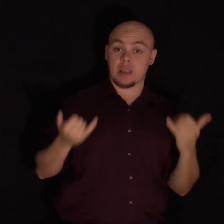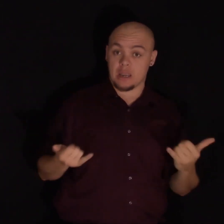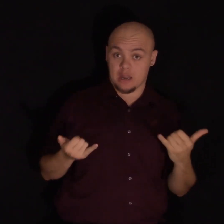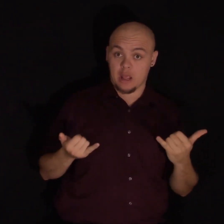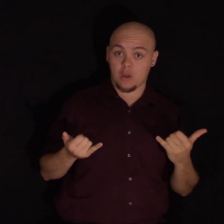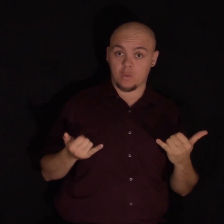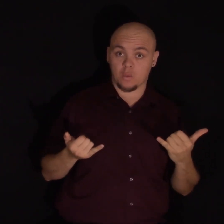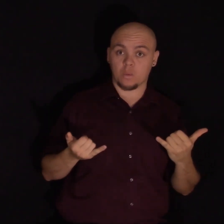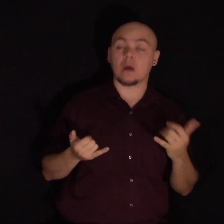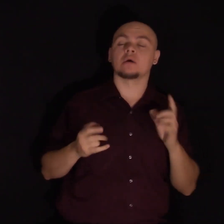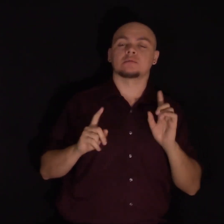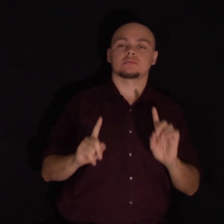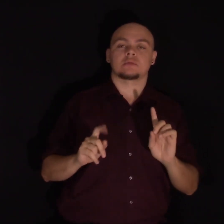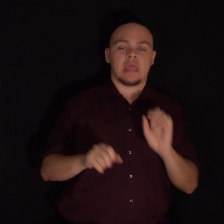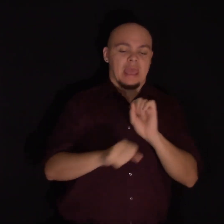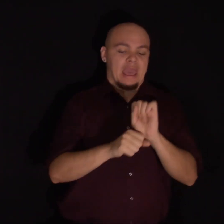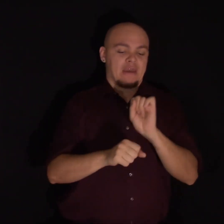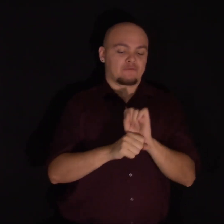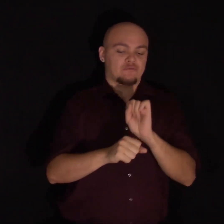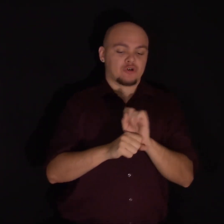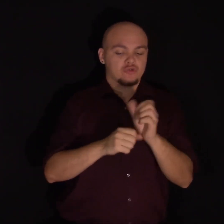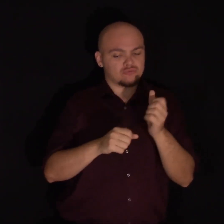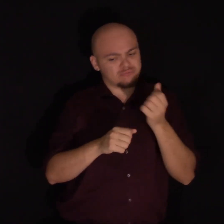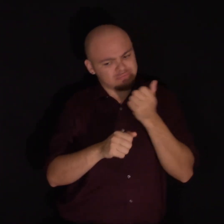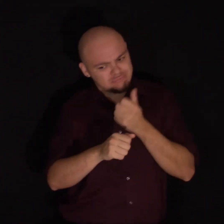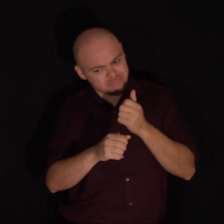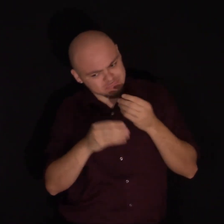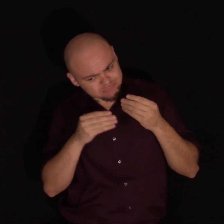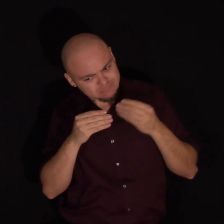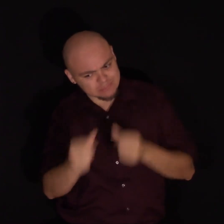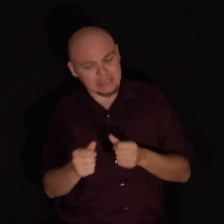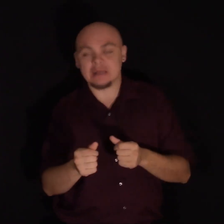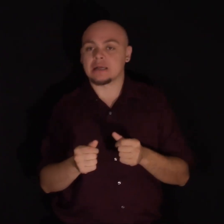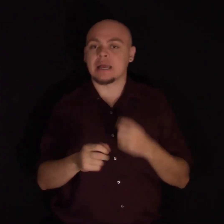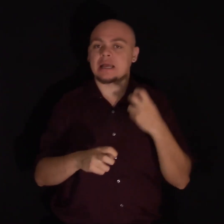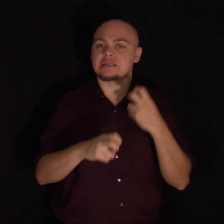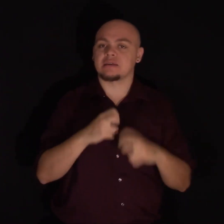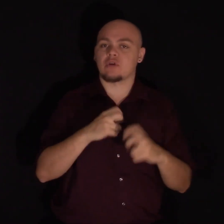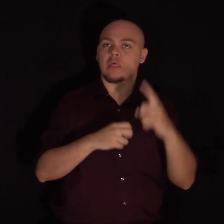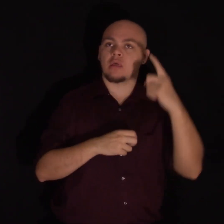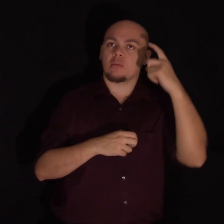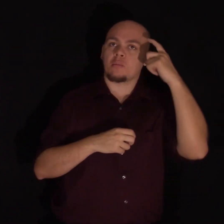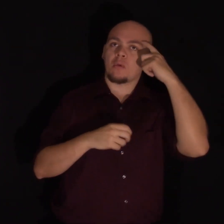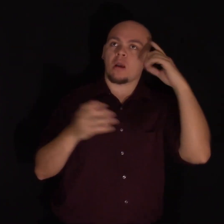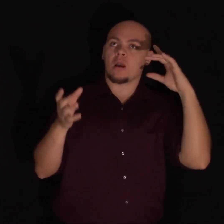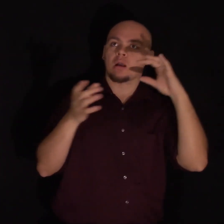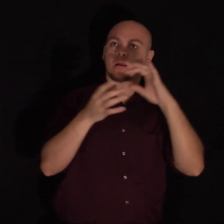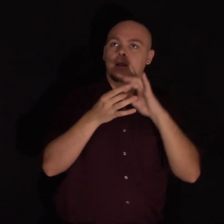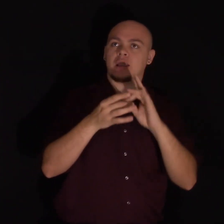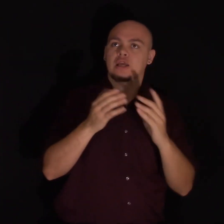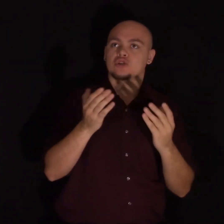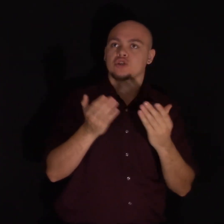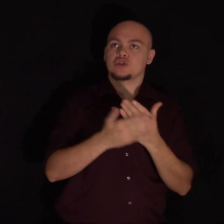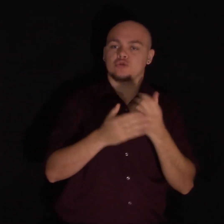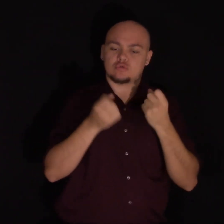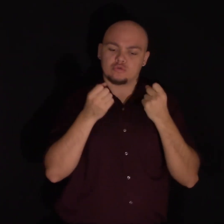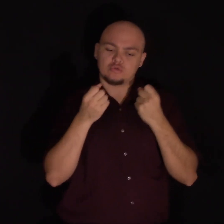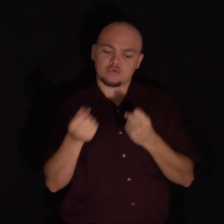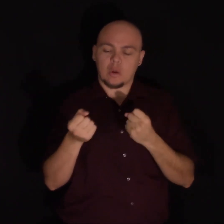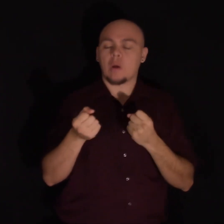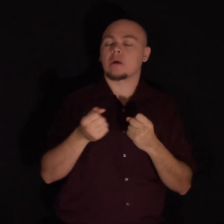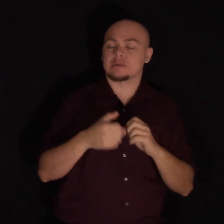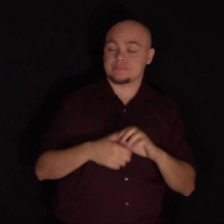effort and difficulty, that's when their neurons are making new connections, stronger connections.